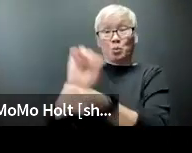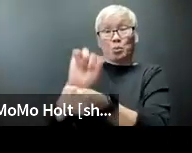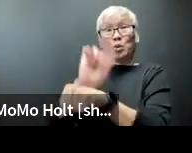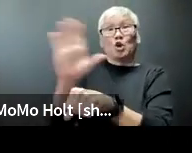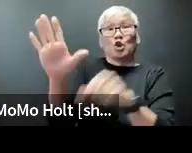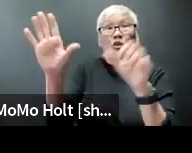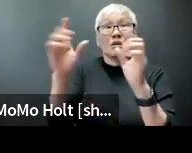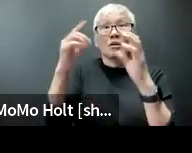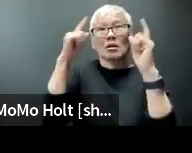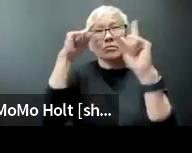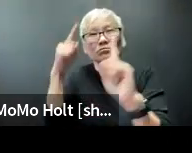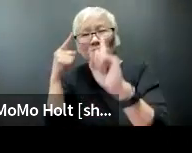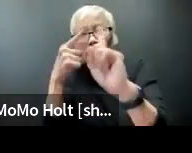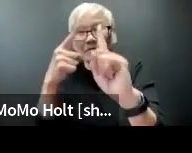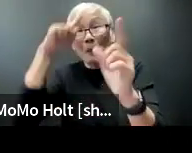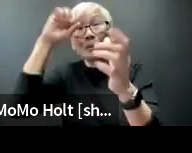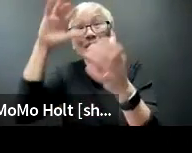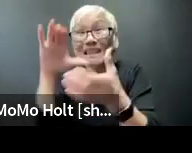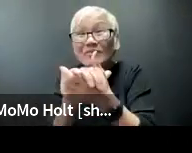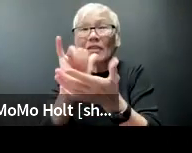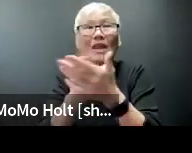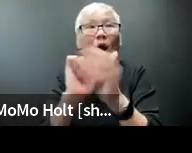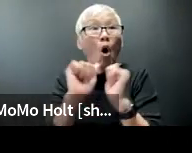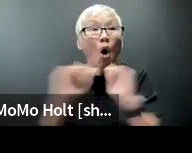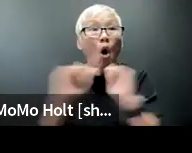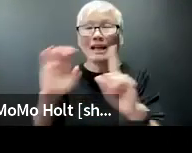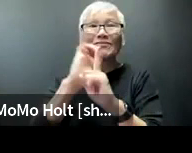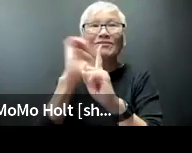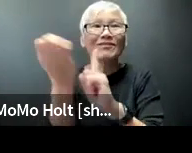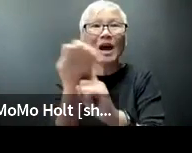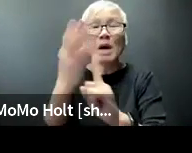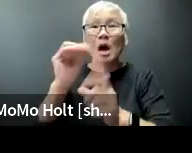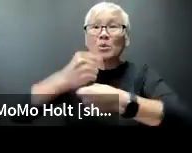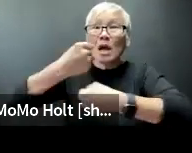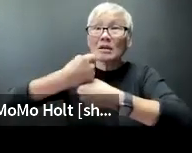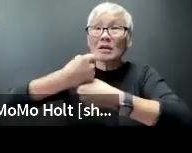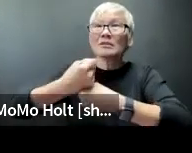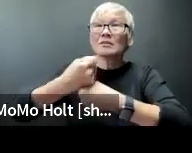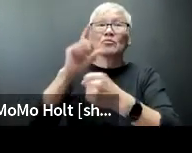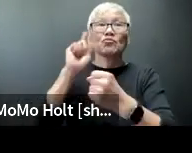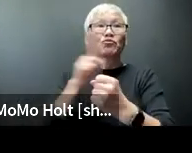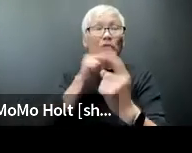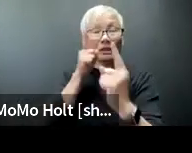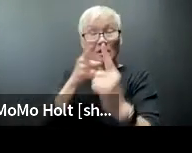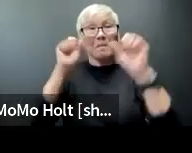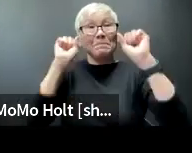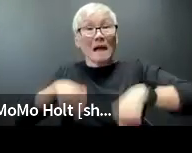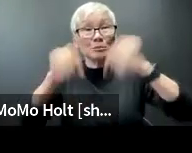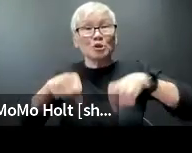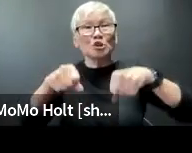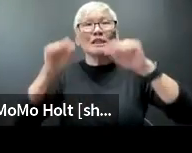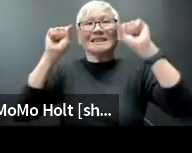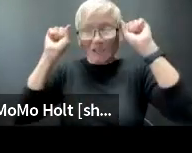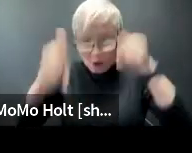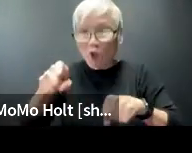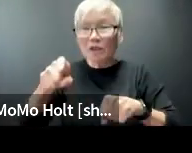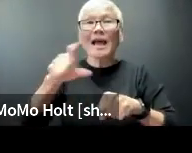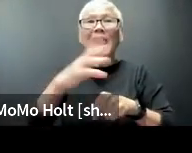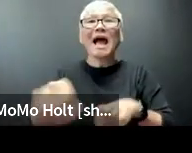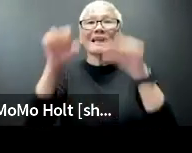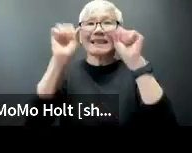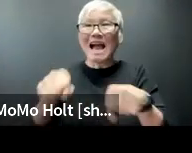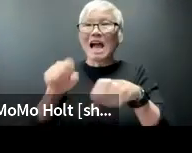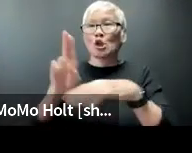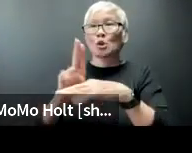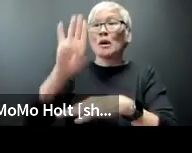that institute's work manifests the belief that all new environments and products to the greatest extent